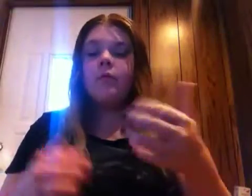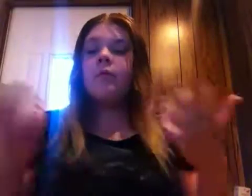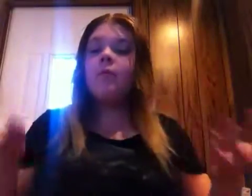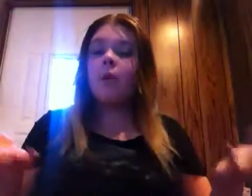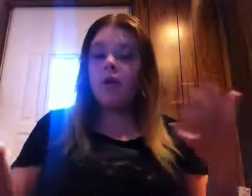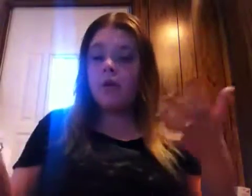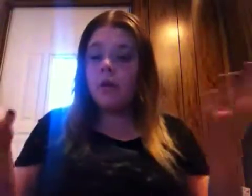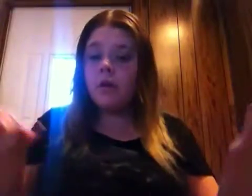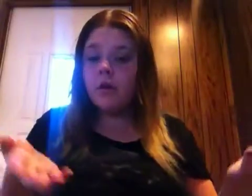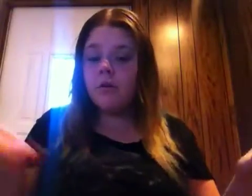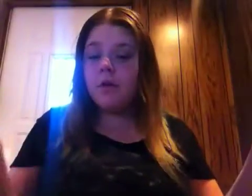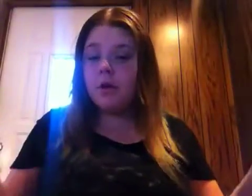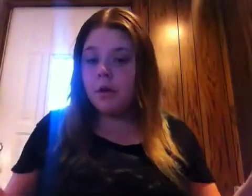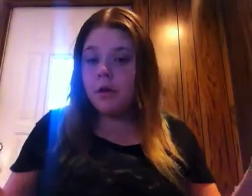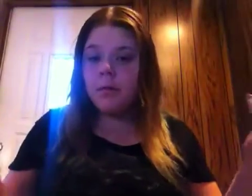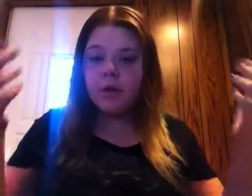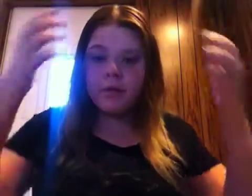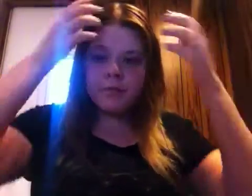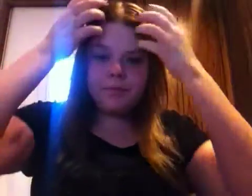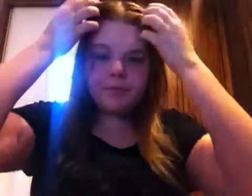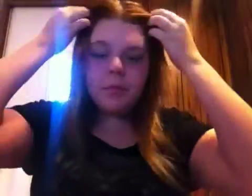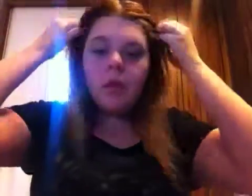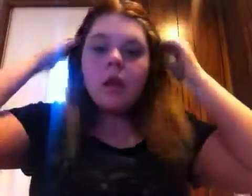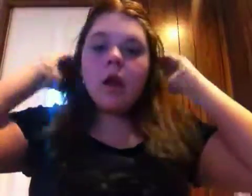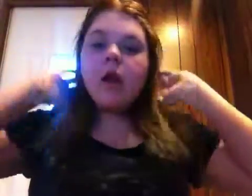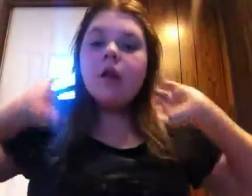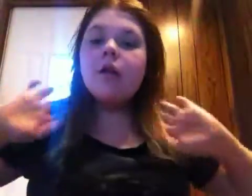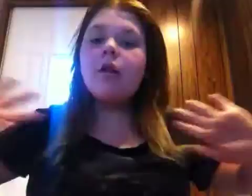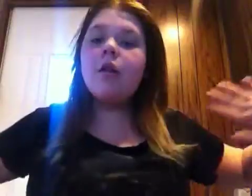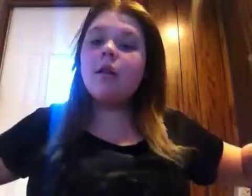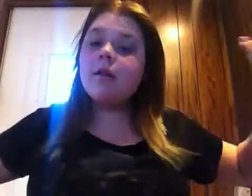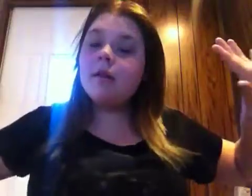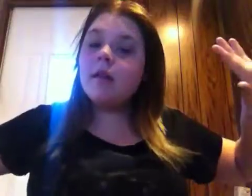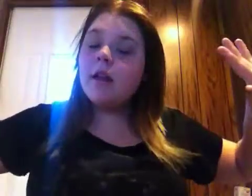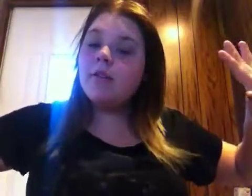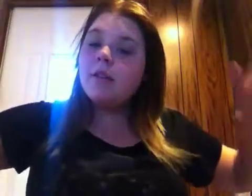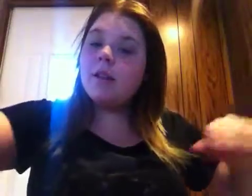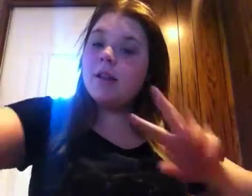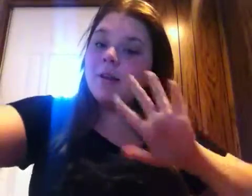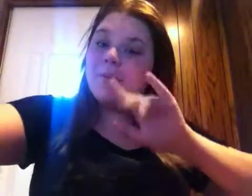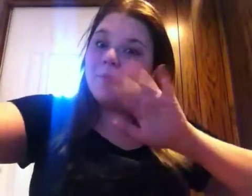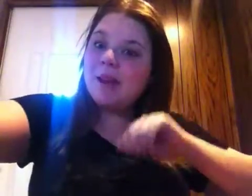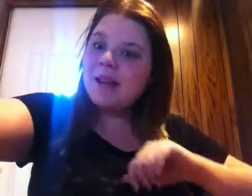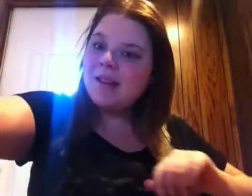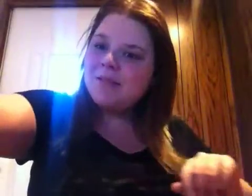Mother, father, grandfather, and grandmother. So, that's the sign for today. Bye, guys. Bye. you.